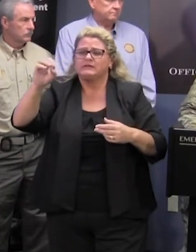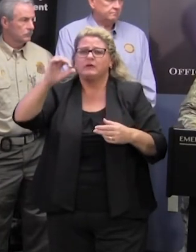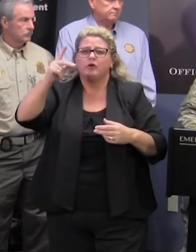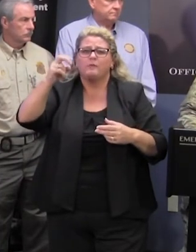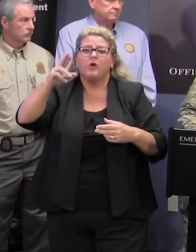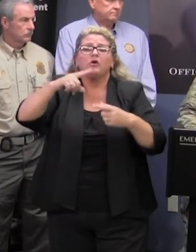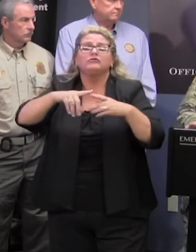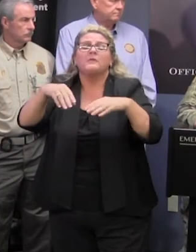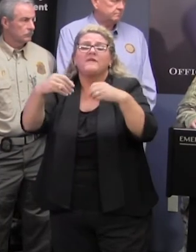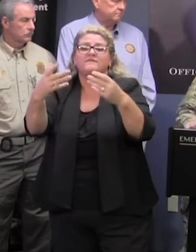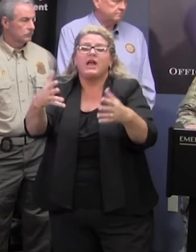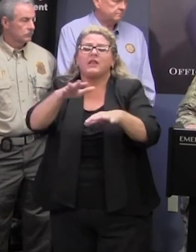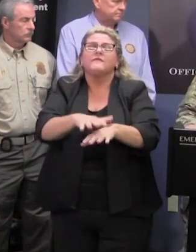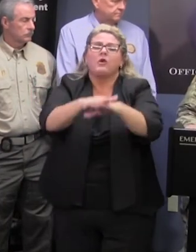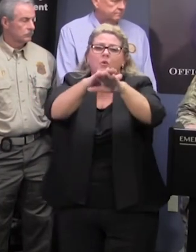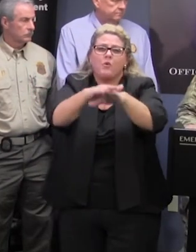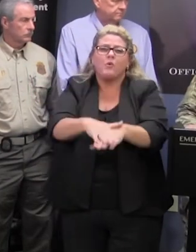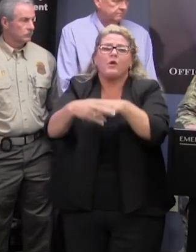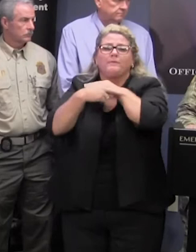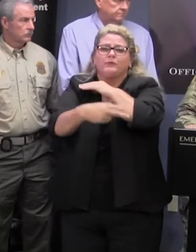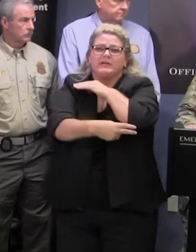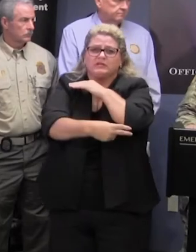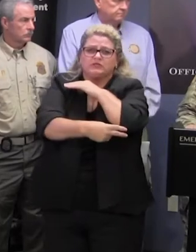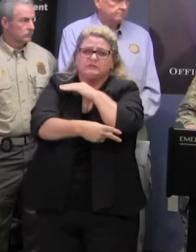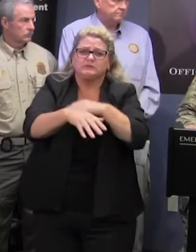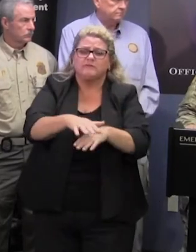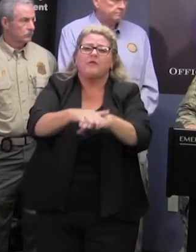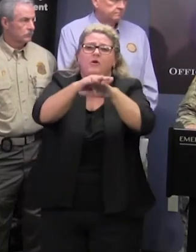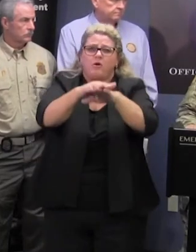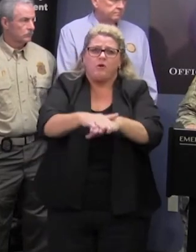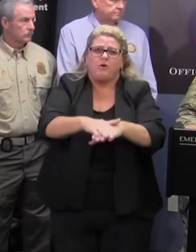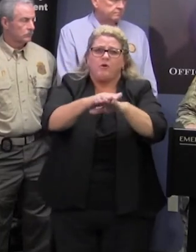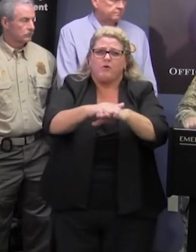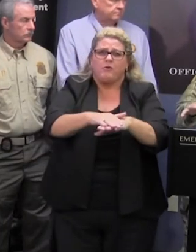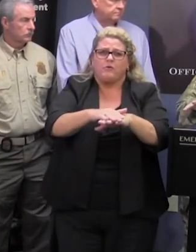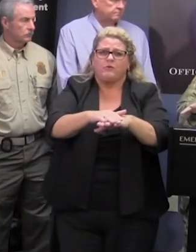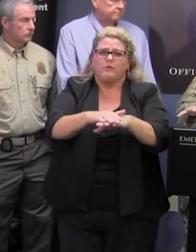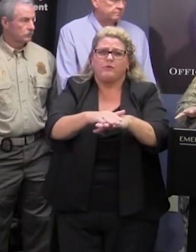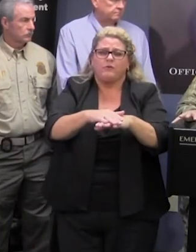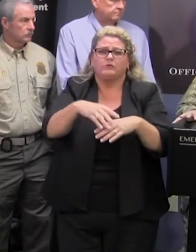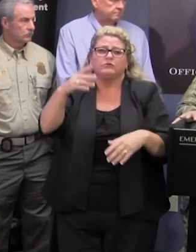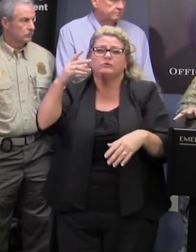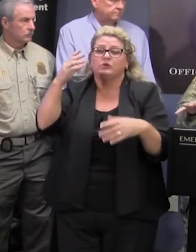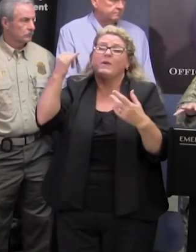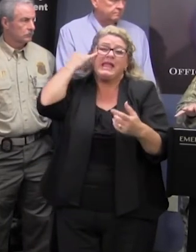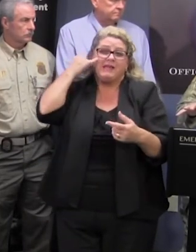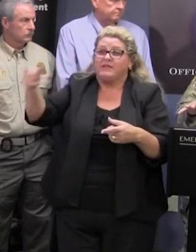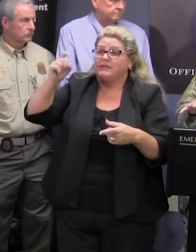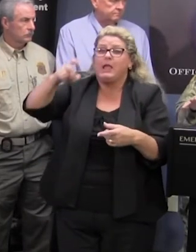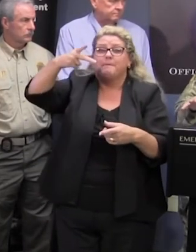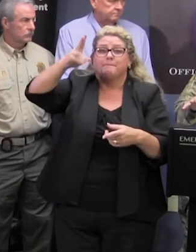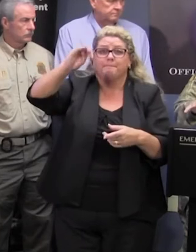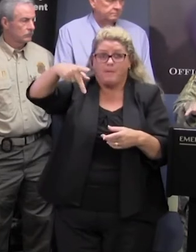bridges that we would use to uh cross a river in combat operations to uh put their pumps on so they can